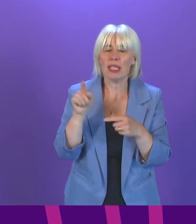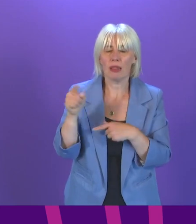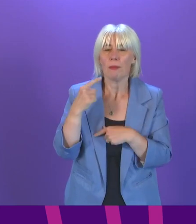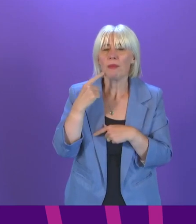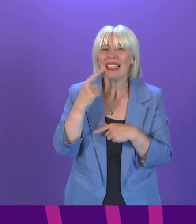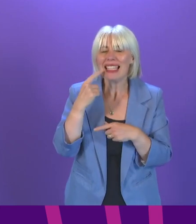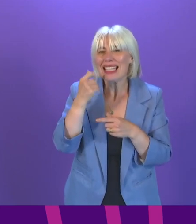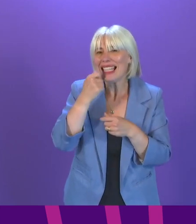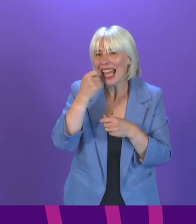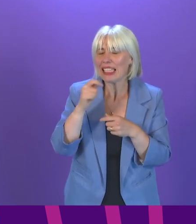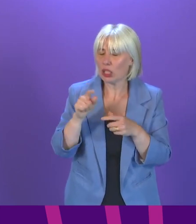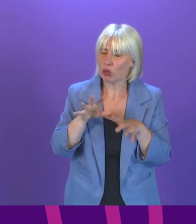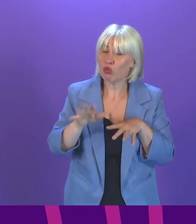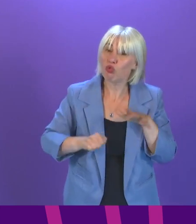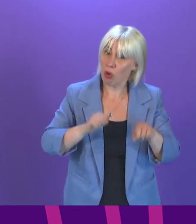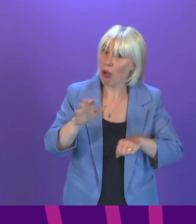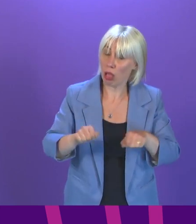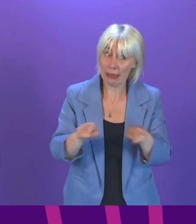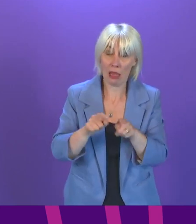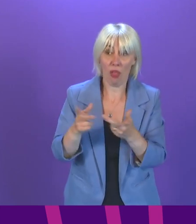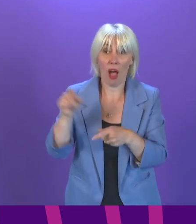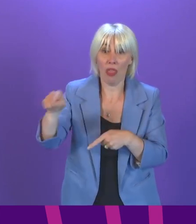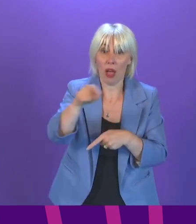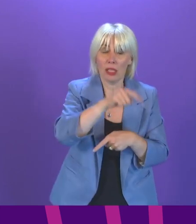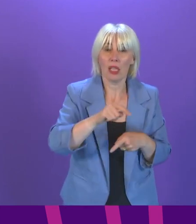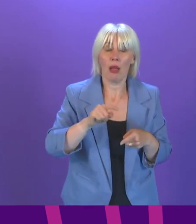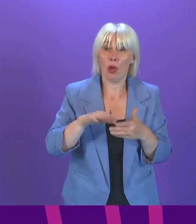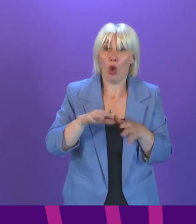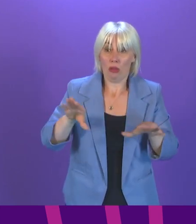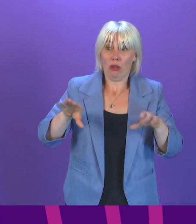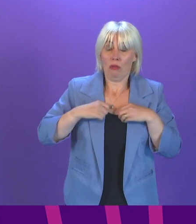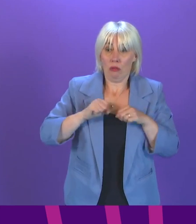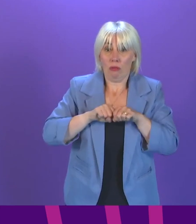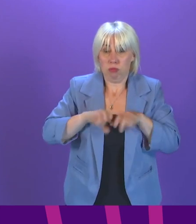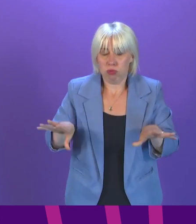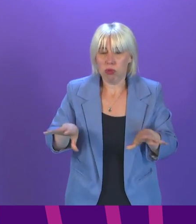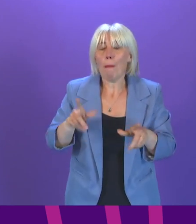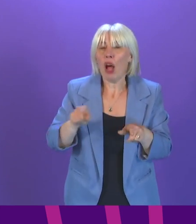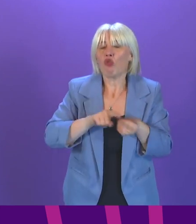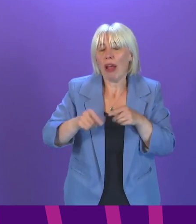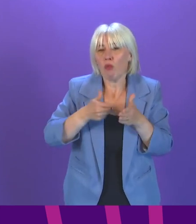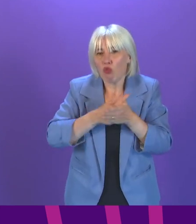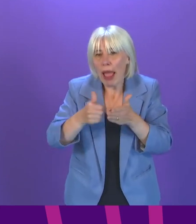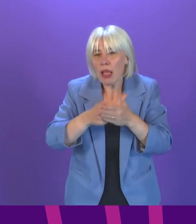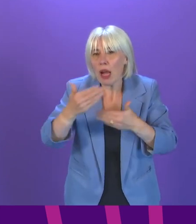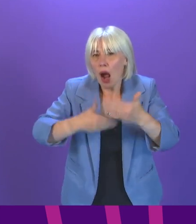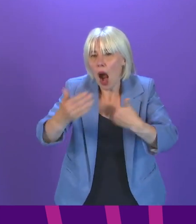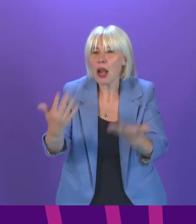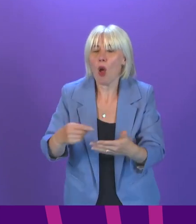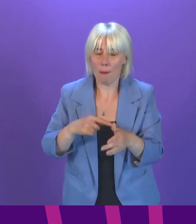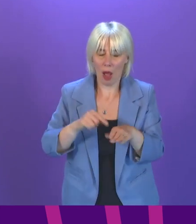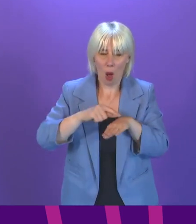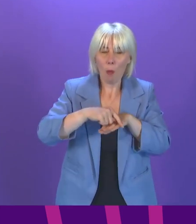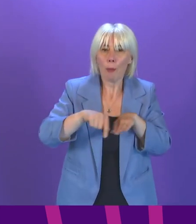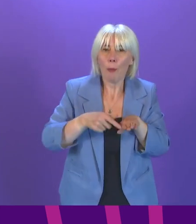to struggle, as many sectors do, with increased transmission, but operating much more normally. Podiatry services, and this will apply to a